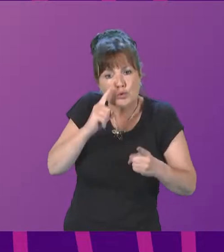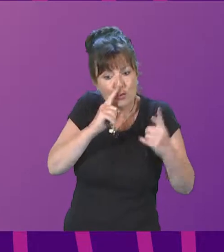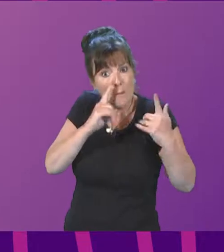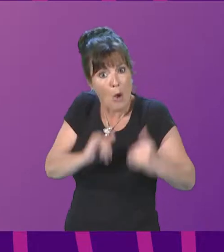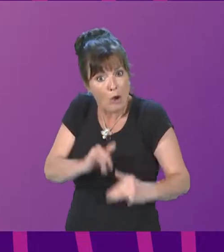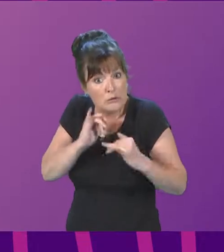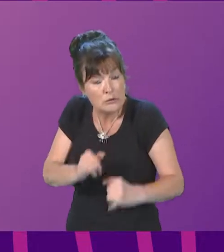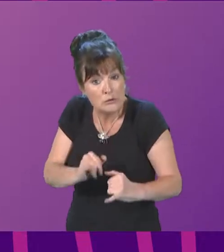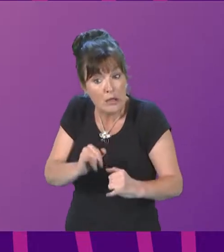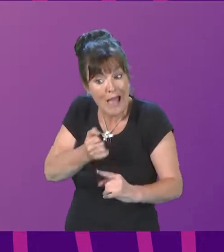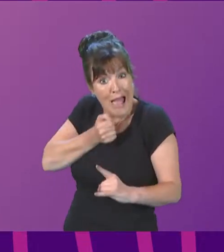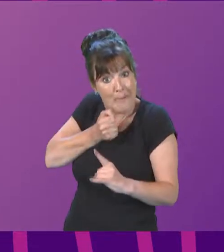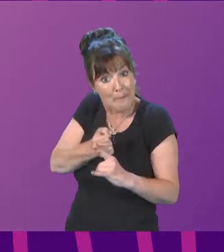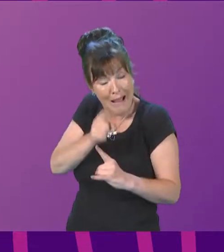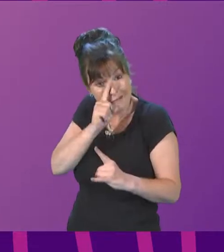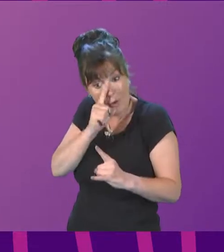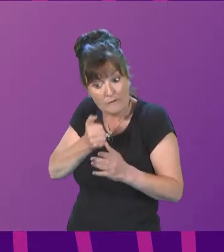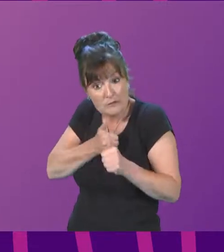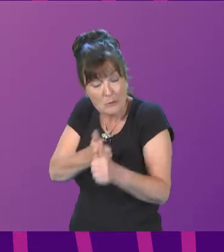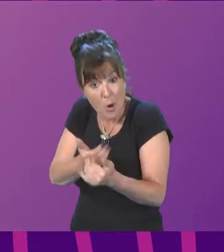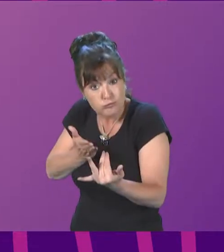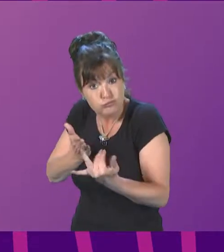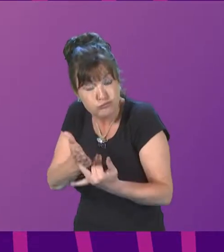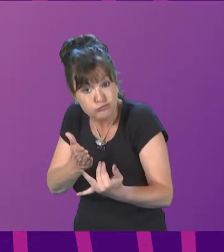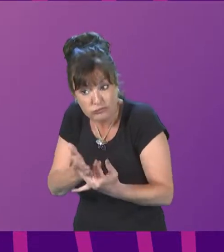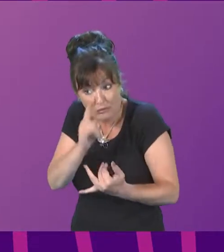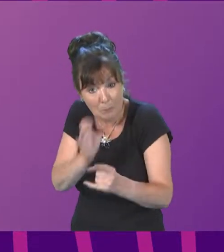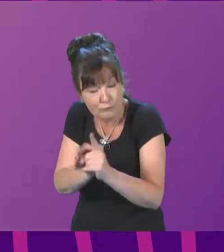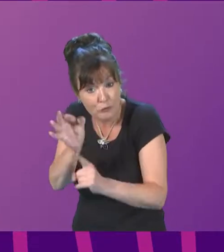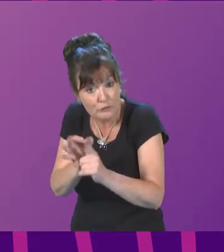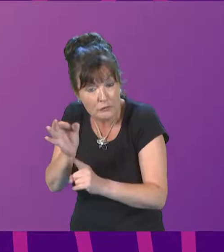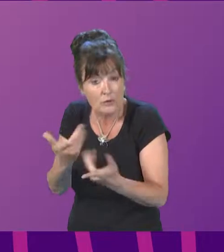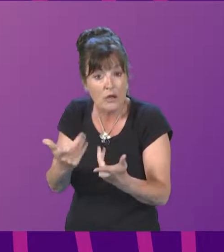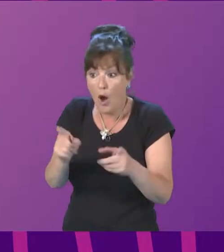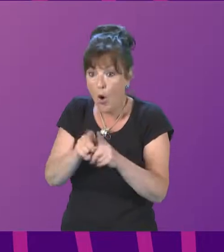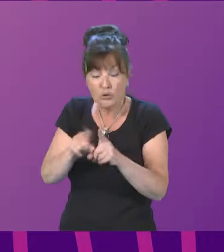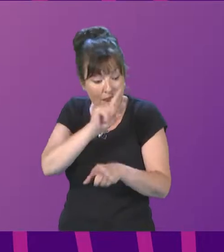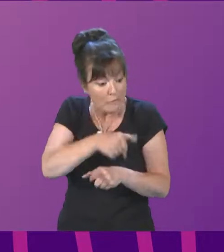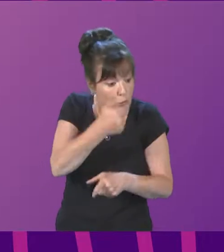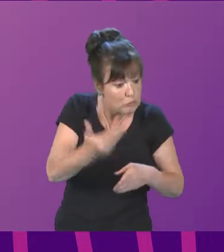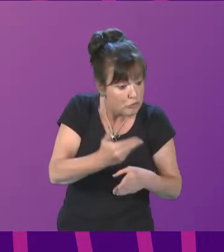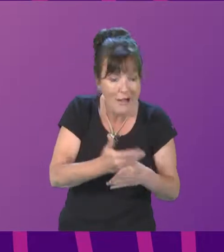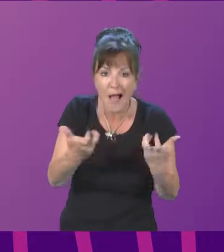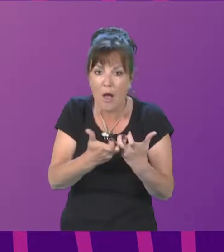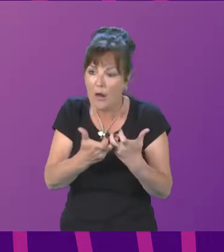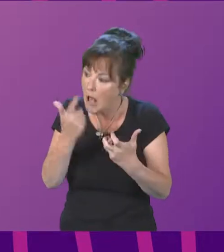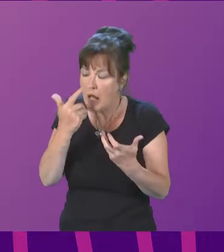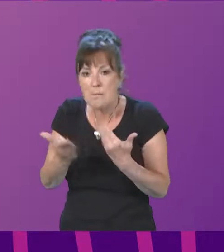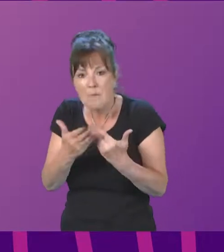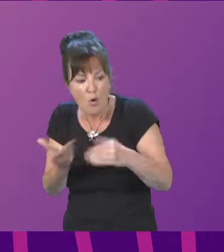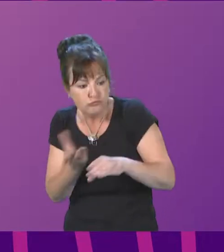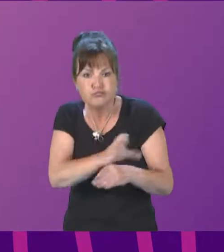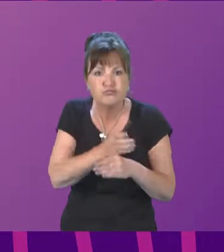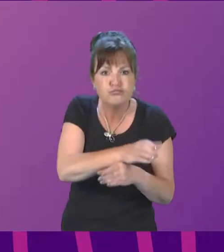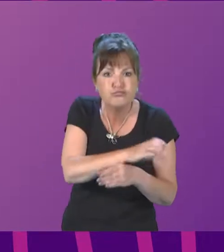interventions, how it is able to increase investment or expand activity in areas where progress is being made and what additional support it is